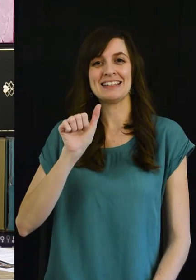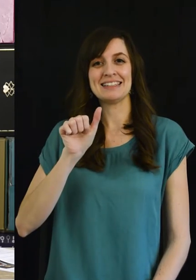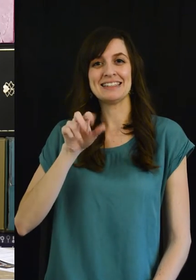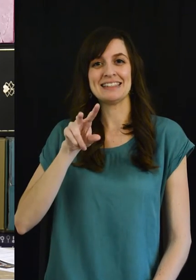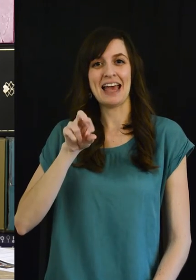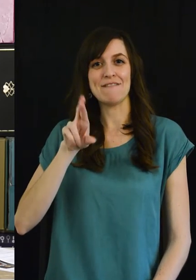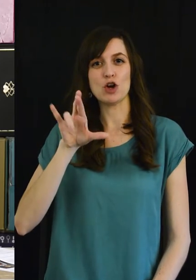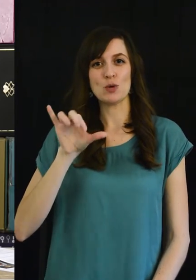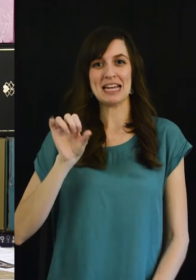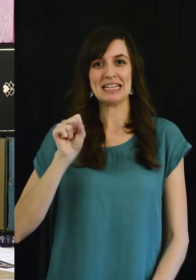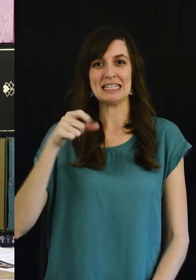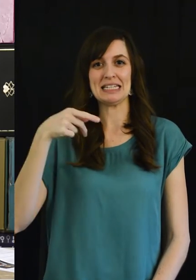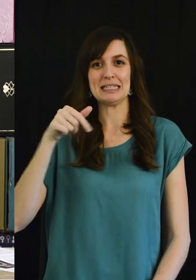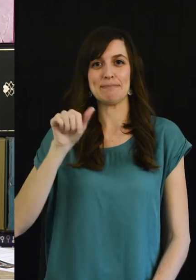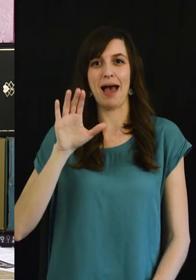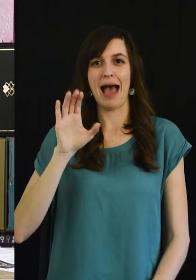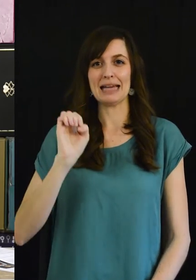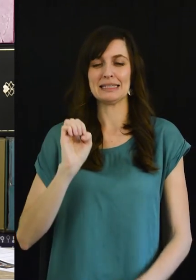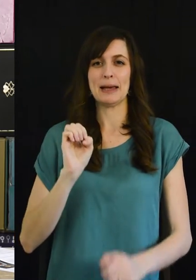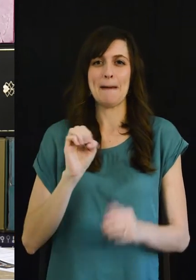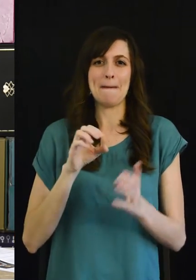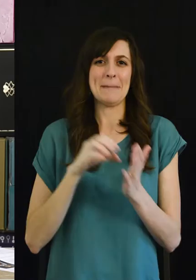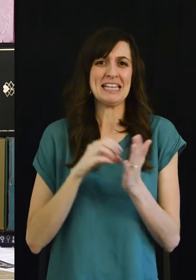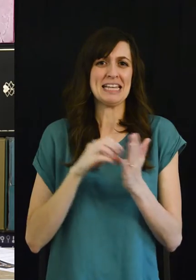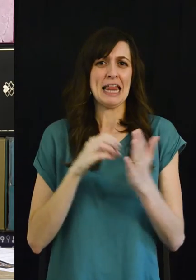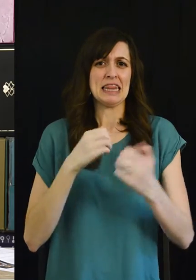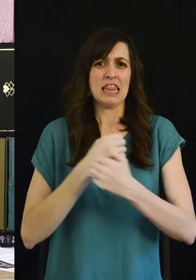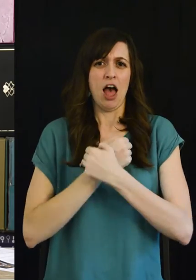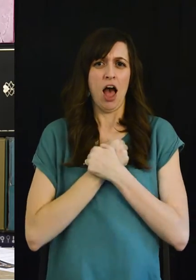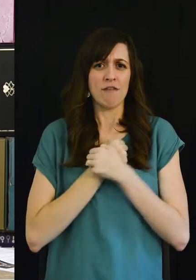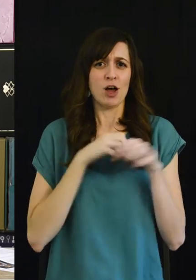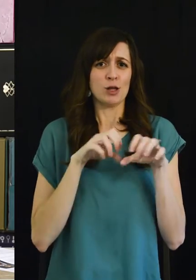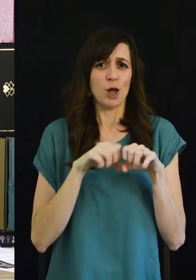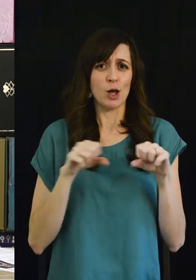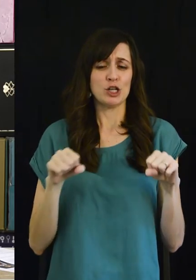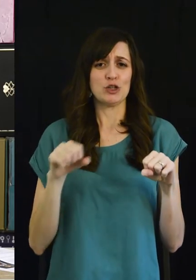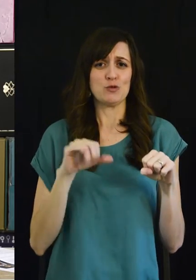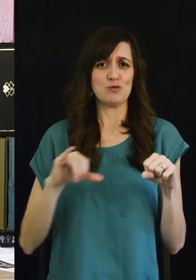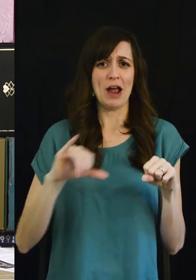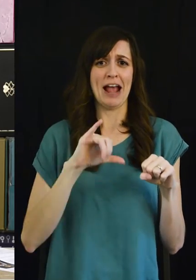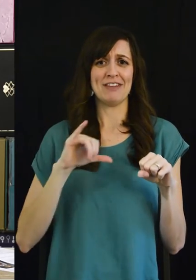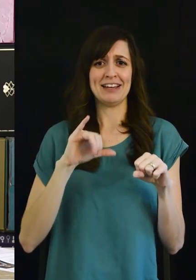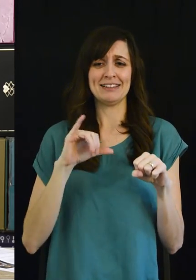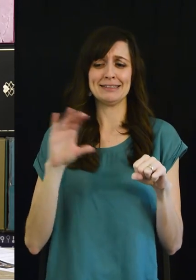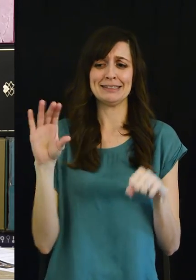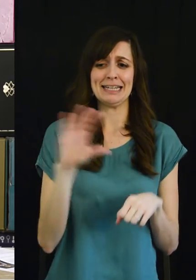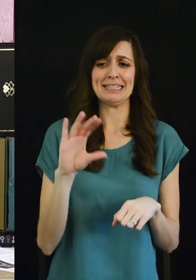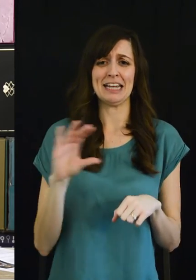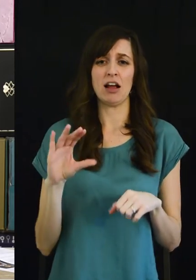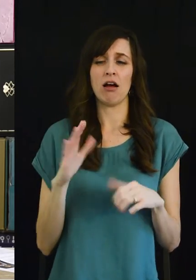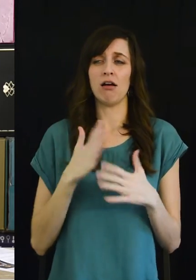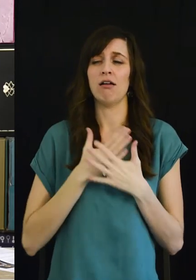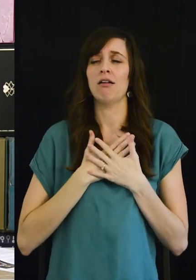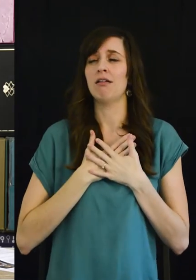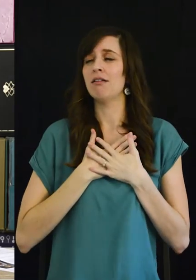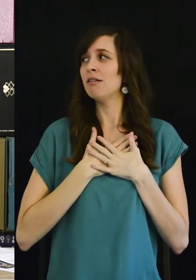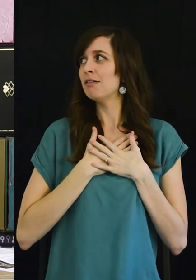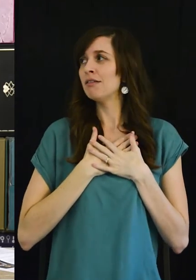savory spice biscuit love sausage gravy seasoning oh my gosh that sounds so